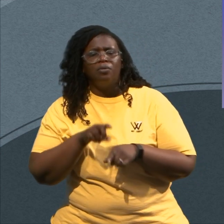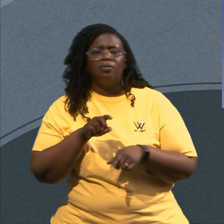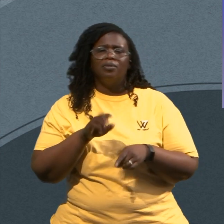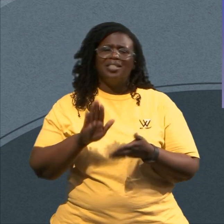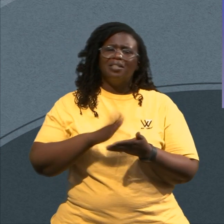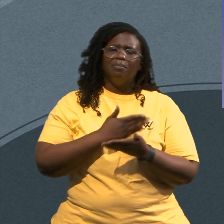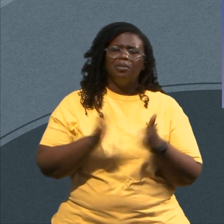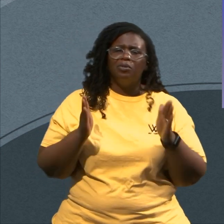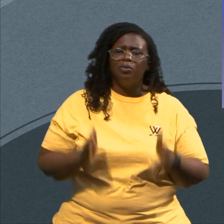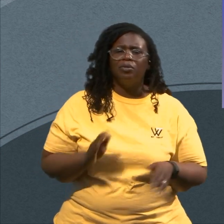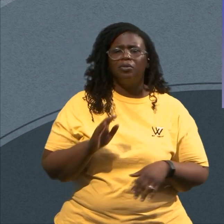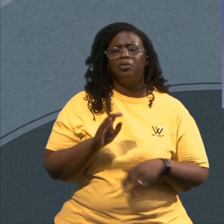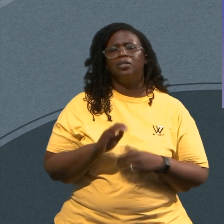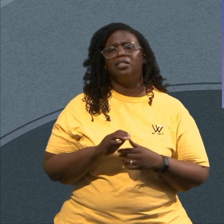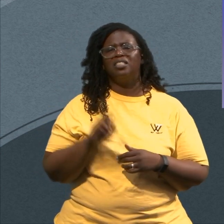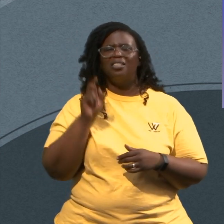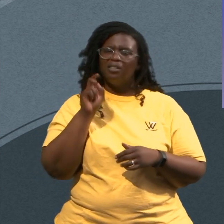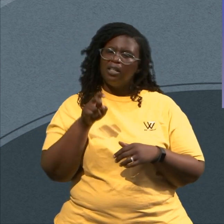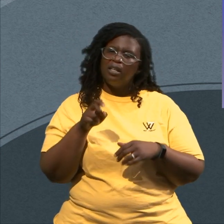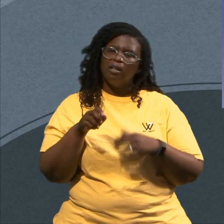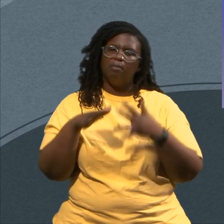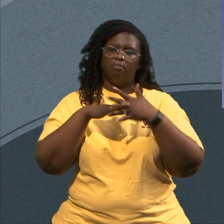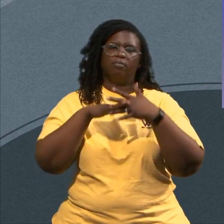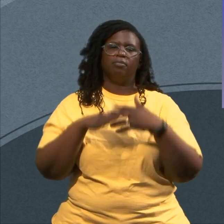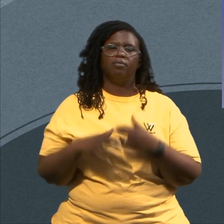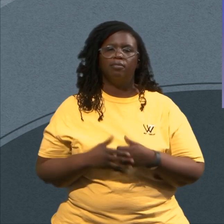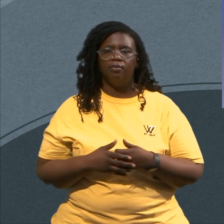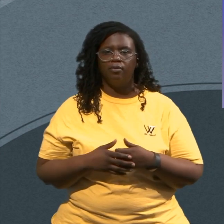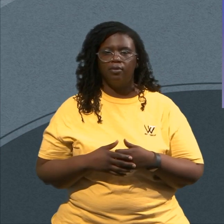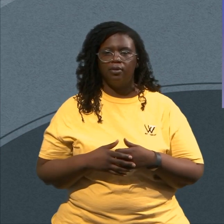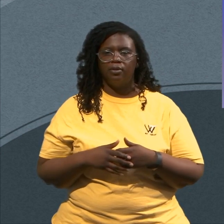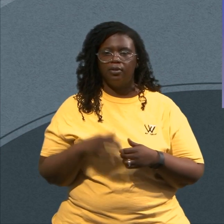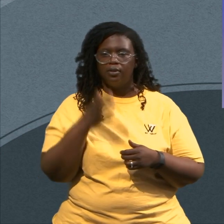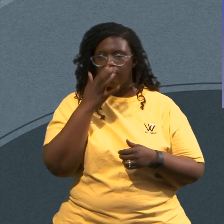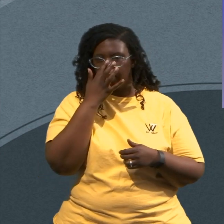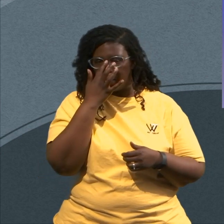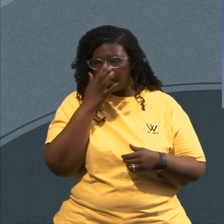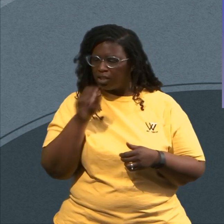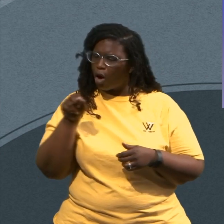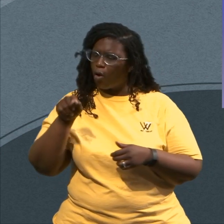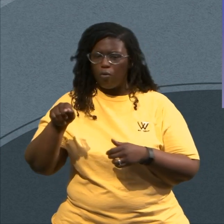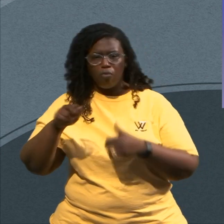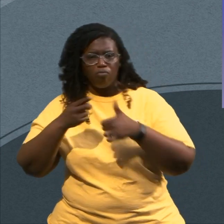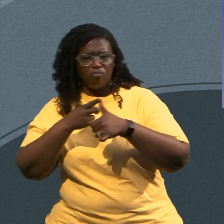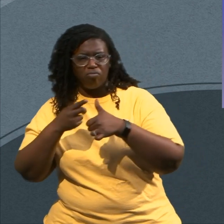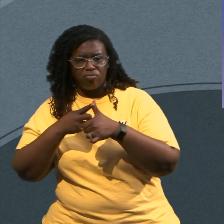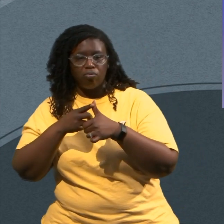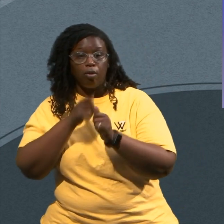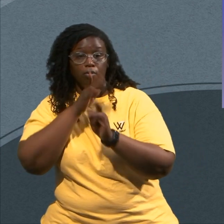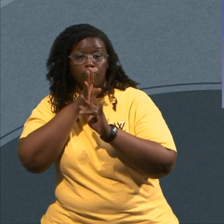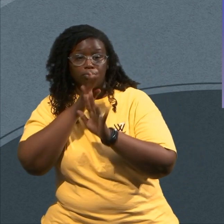So it's not just Shut the mute Shut the voices down So they can jam